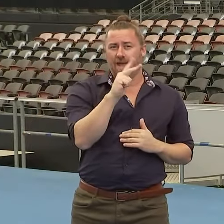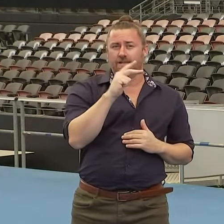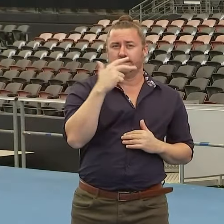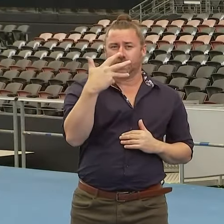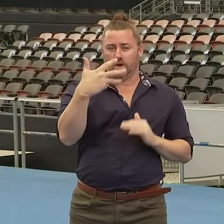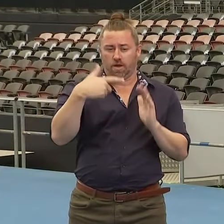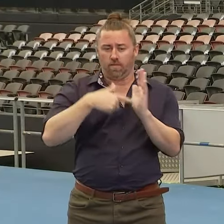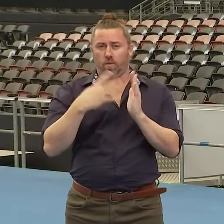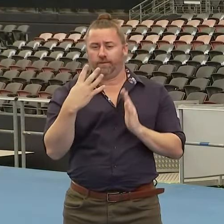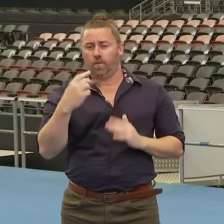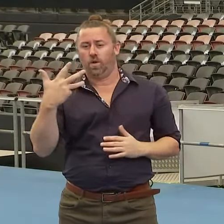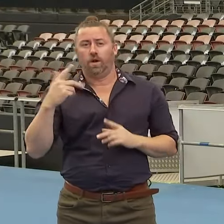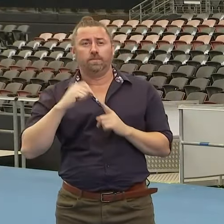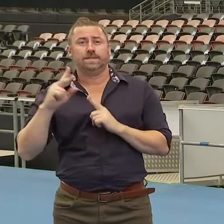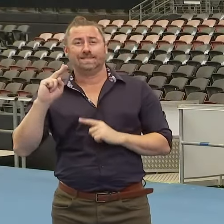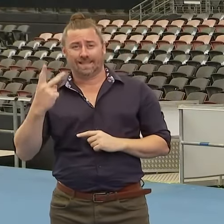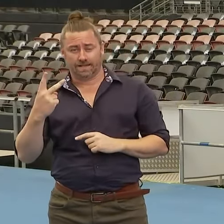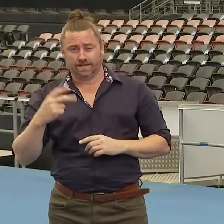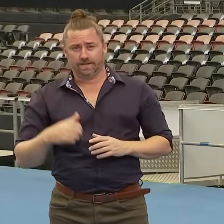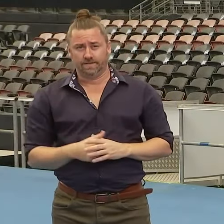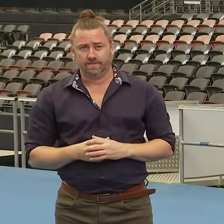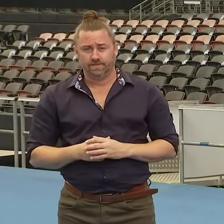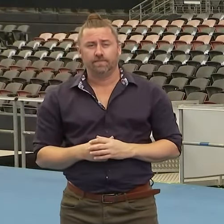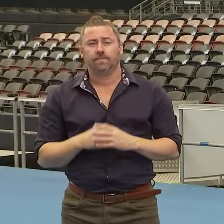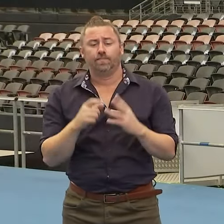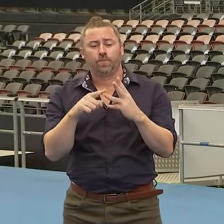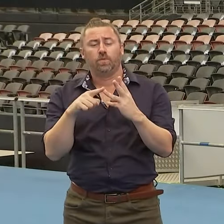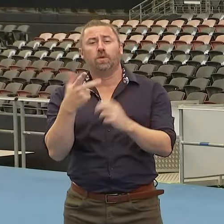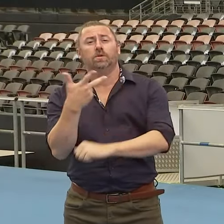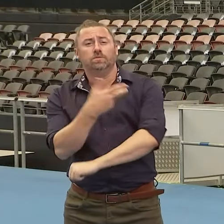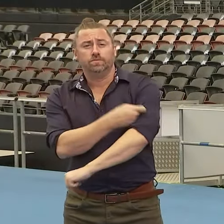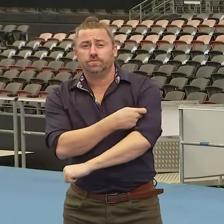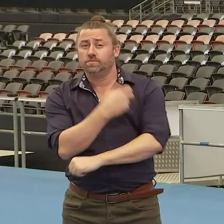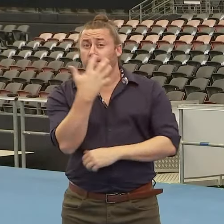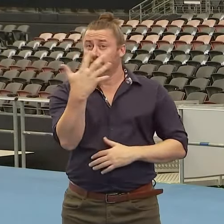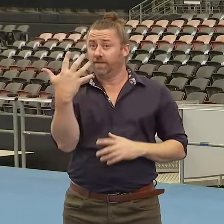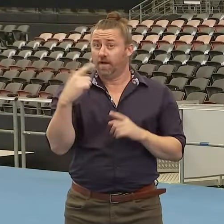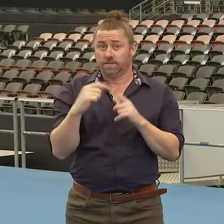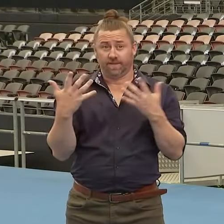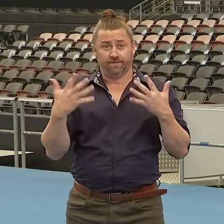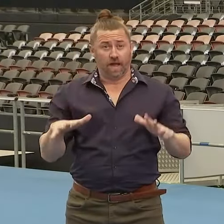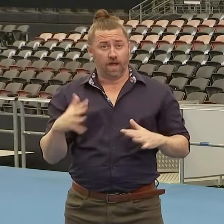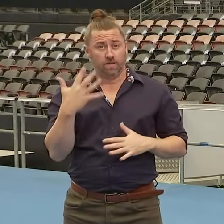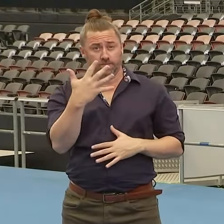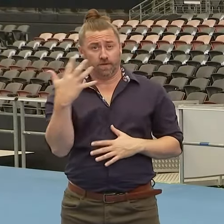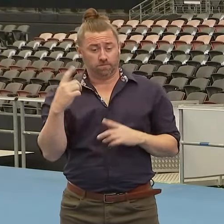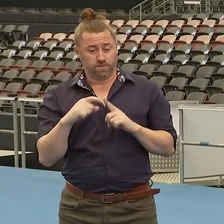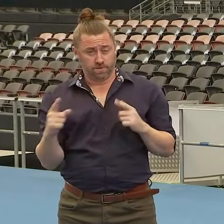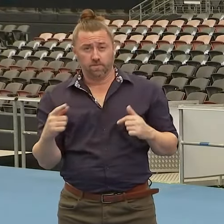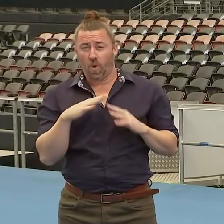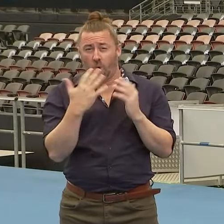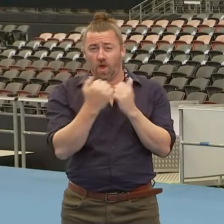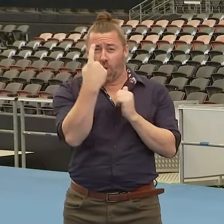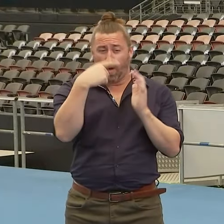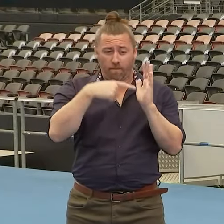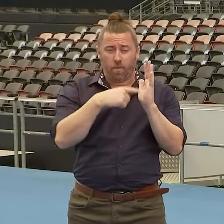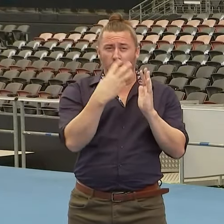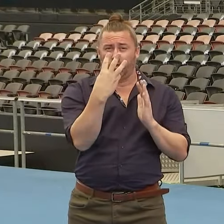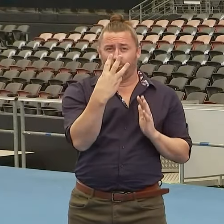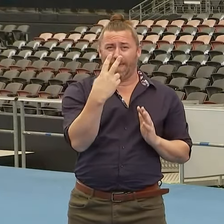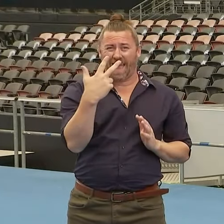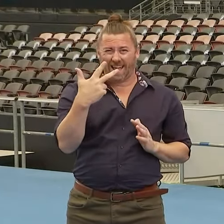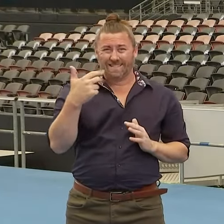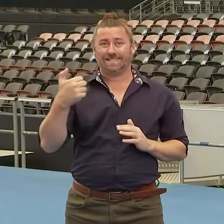per cent second dose. In relation to boosters, 55 per cent of our population have had their boosters now, 1.386